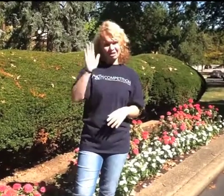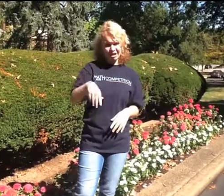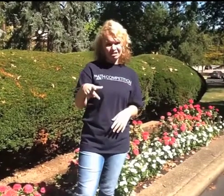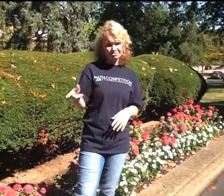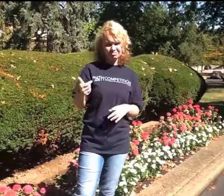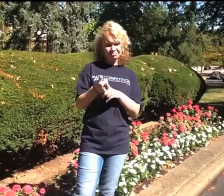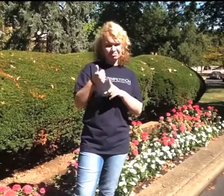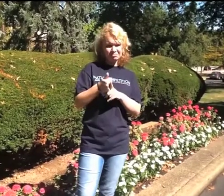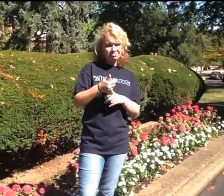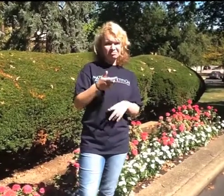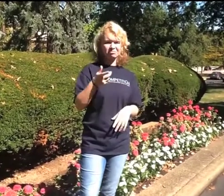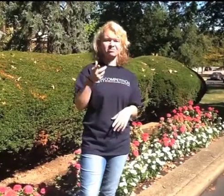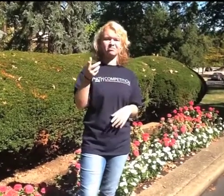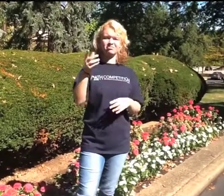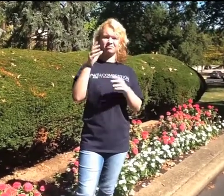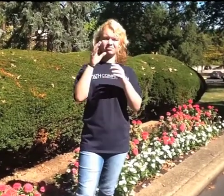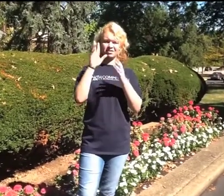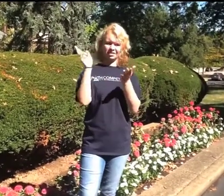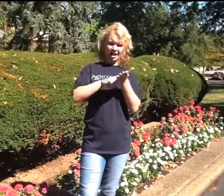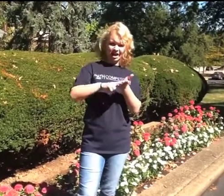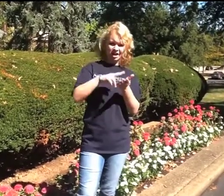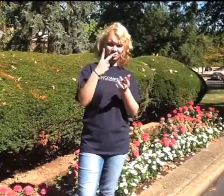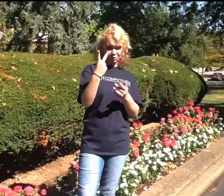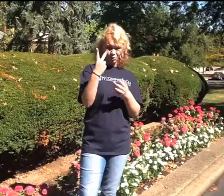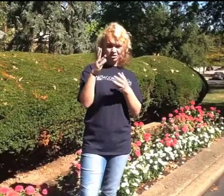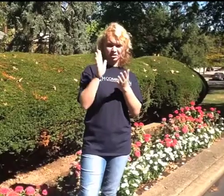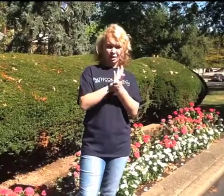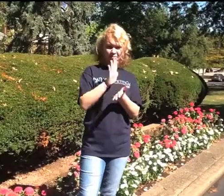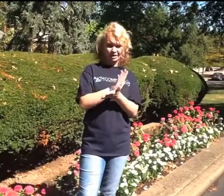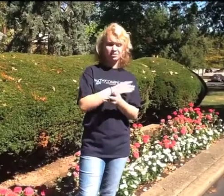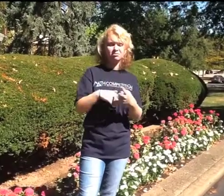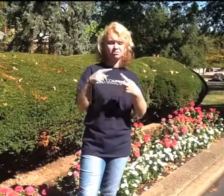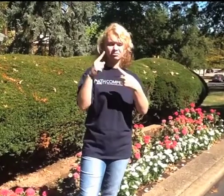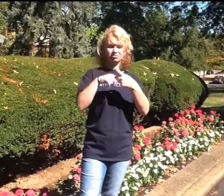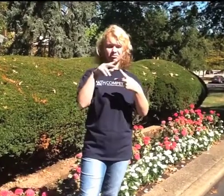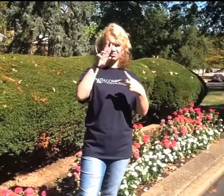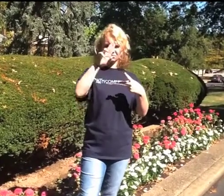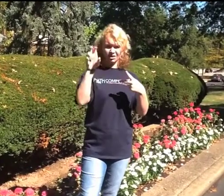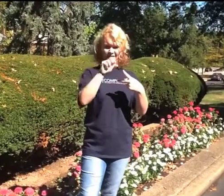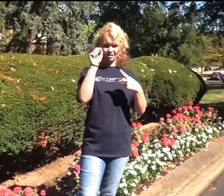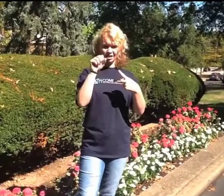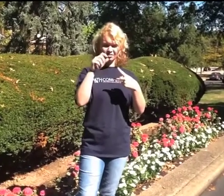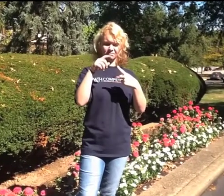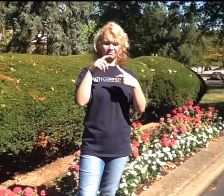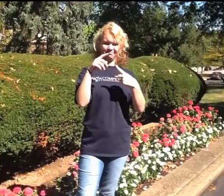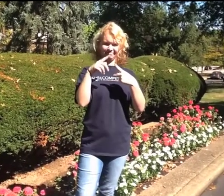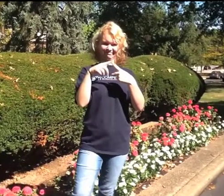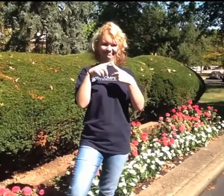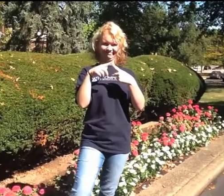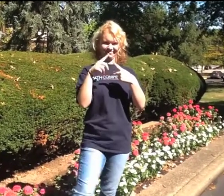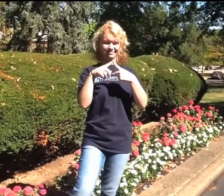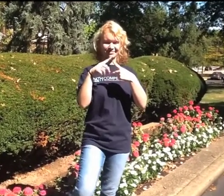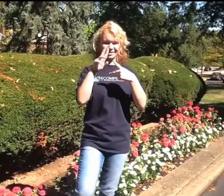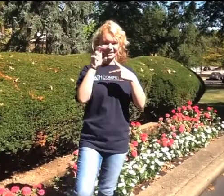He is known to be the only Founding Father that is a signatory of the United States' founding documents, which are